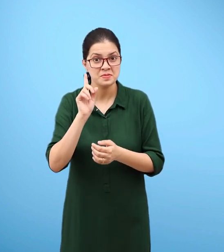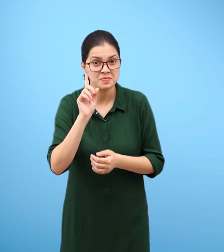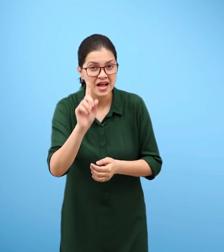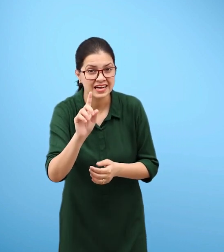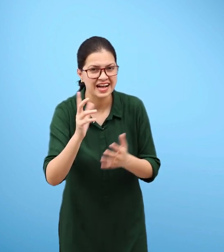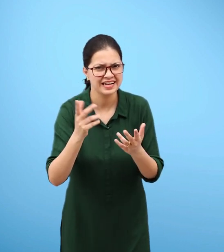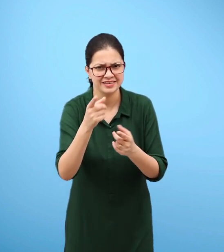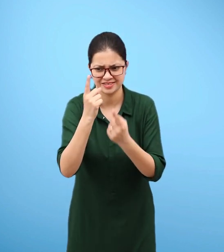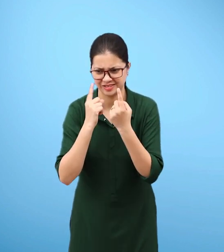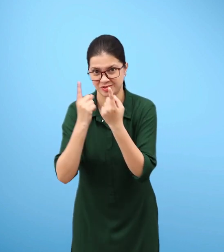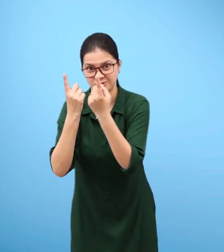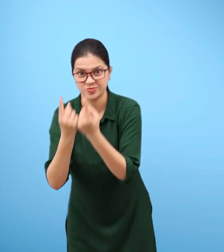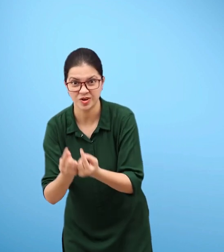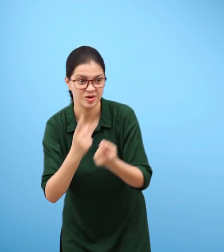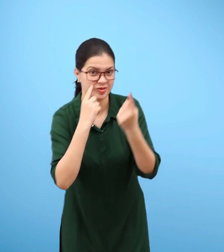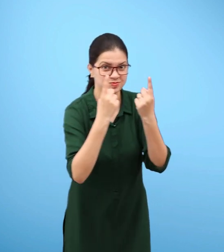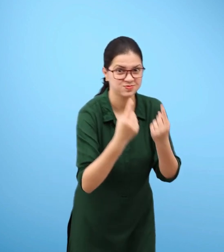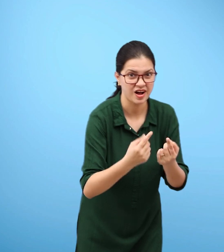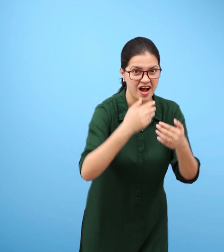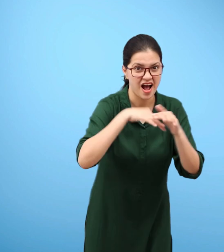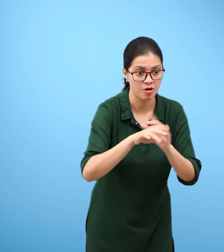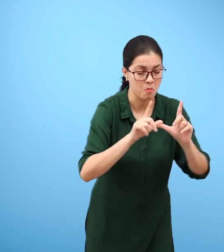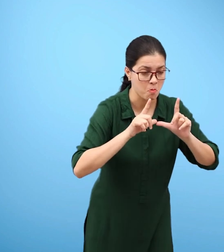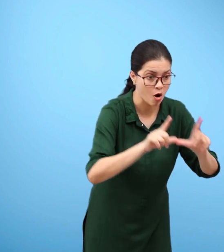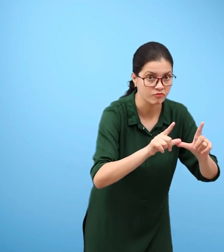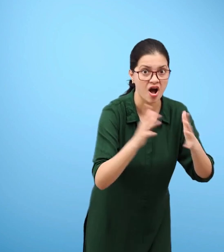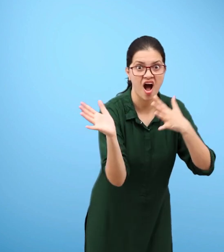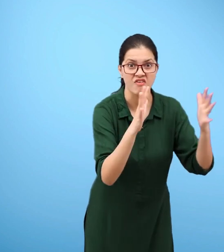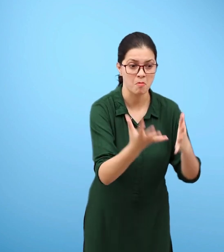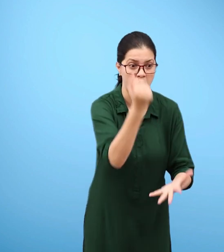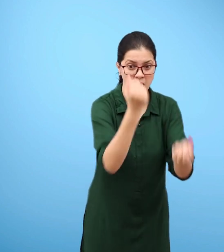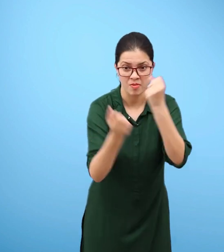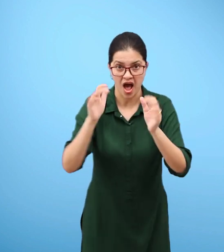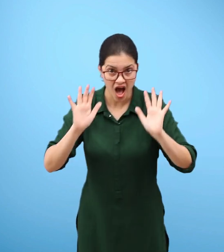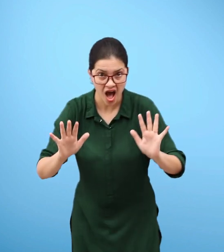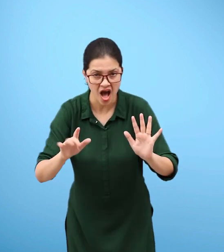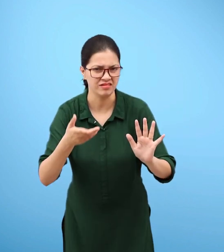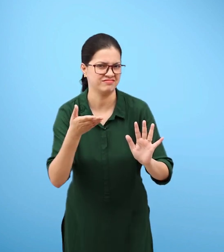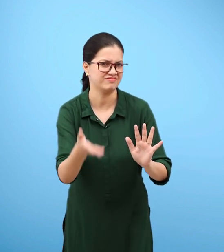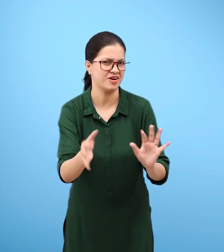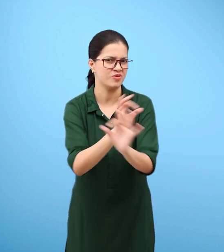Experiments have proved that it is really not so. Air is a mixture of many gases.